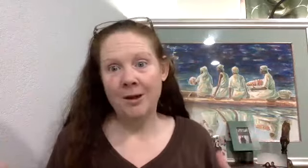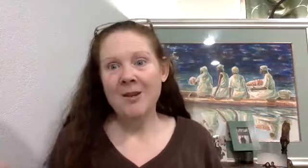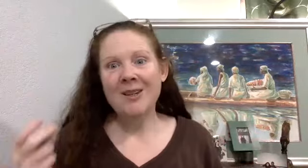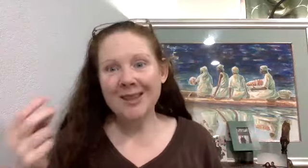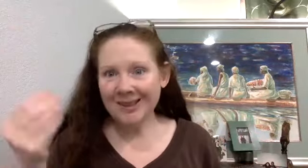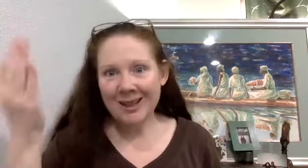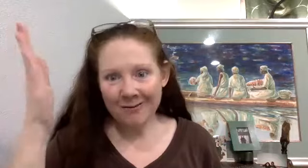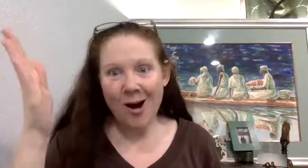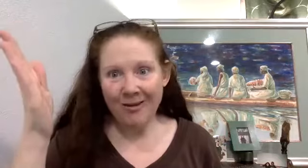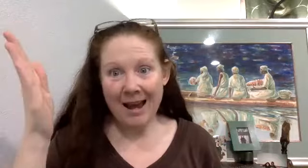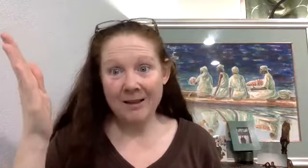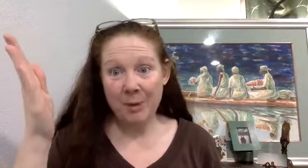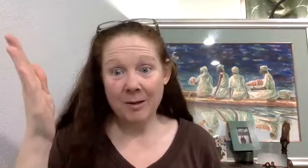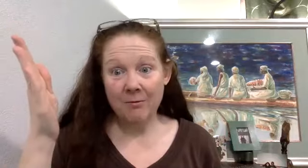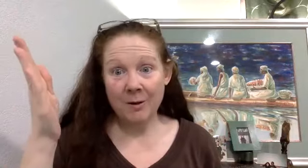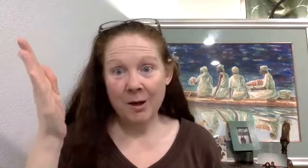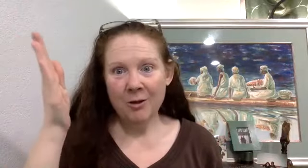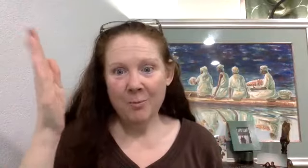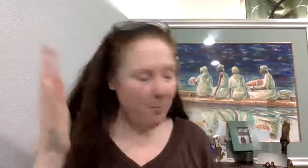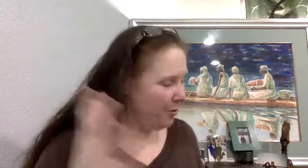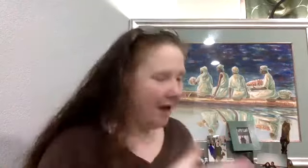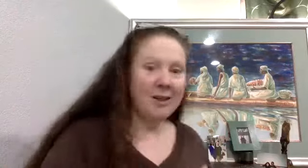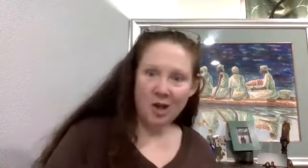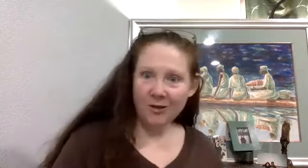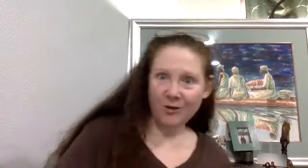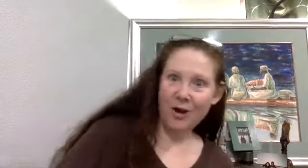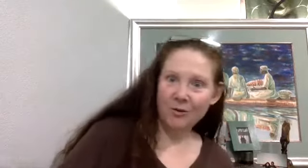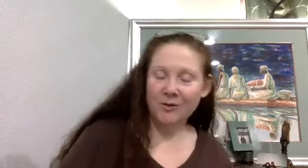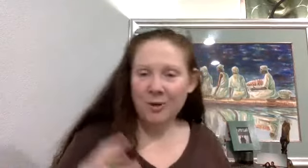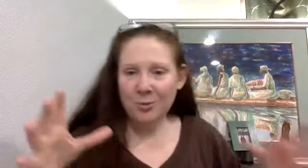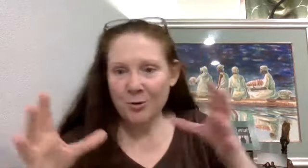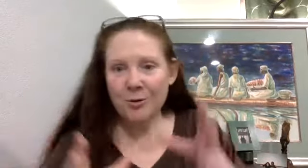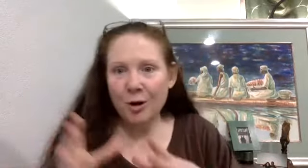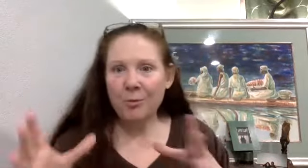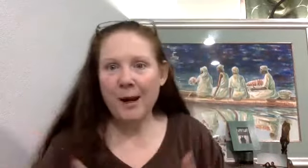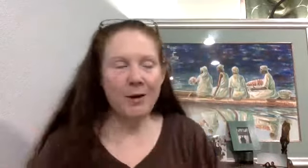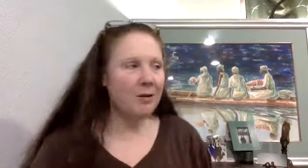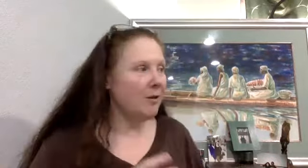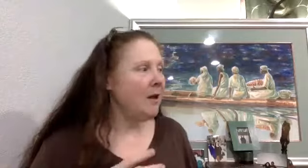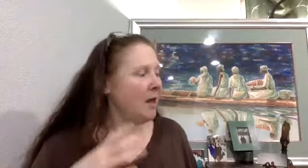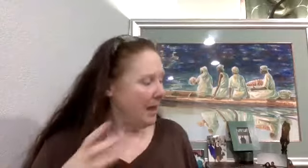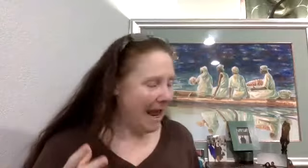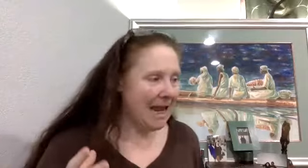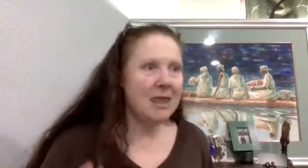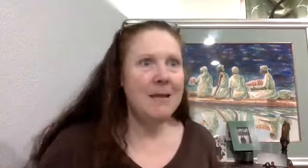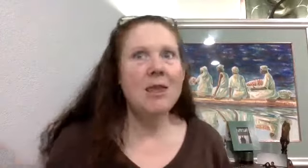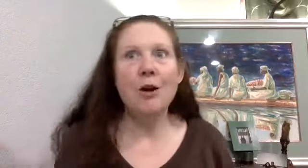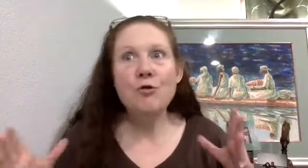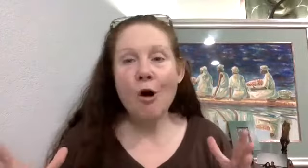See, this is the evolving aspect of it. The people who have to check their notes, the people who are preparing, they're not